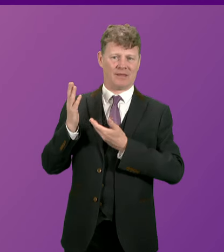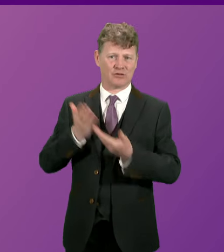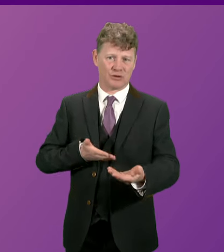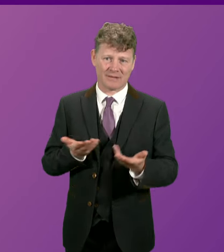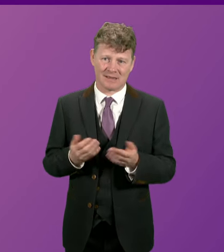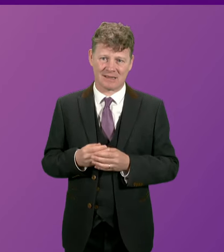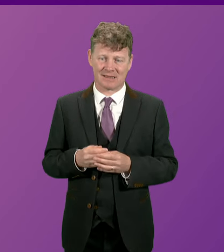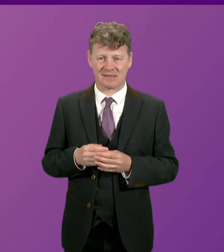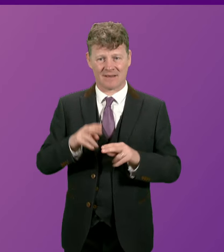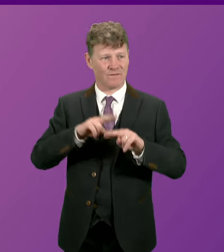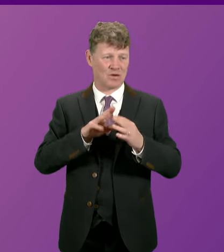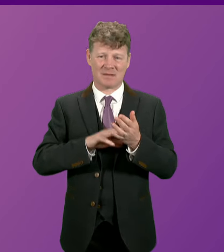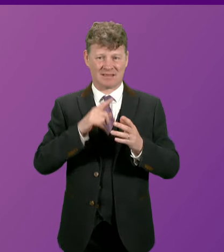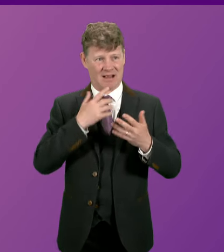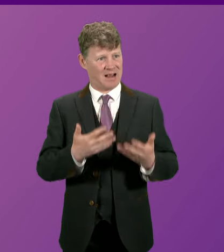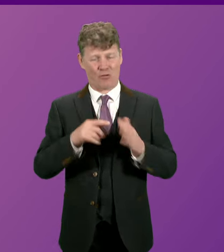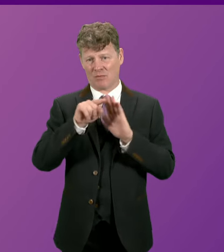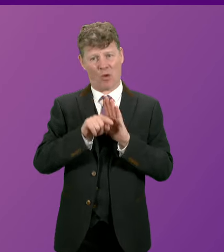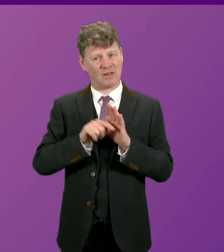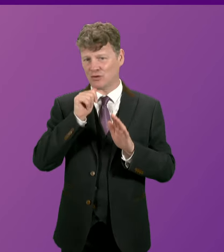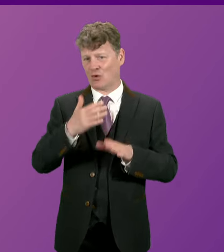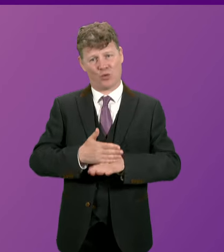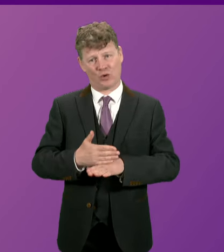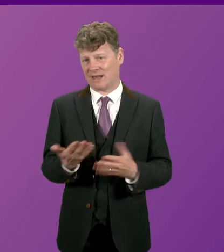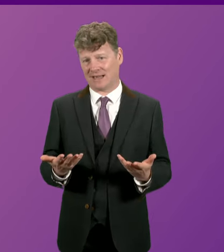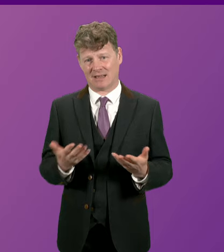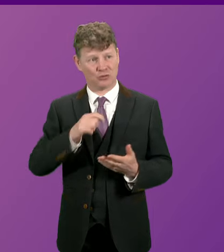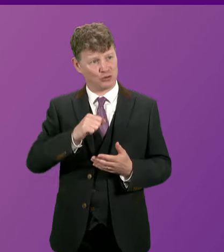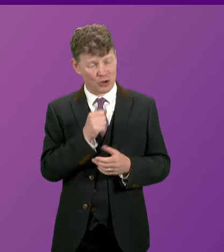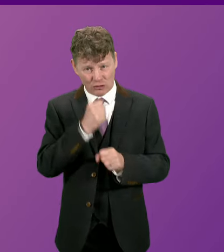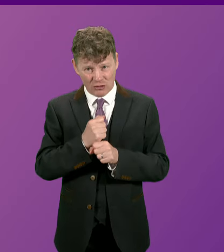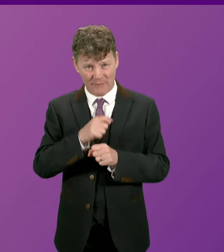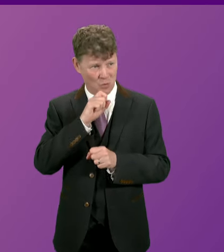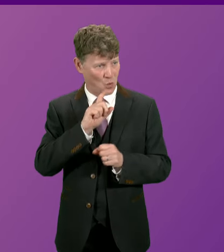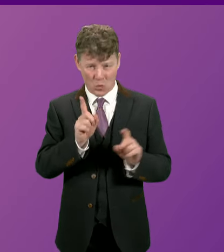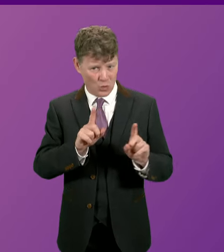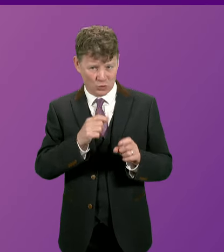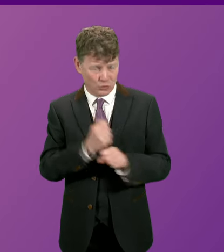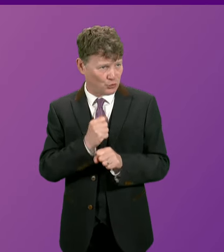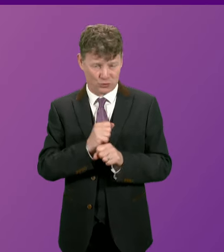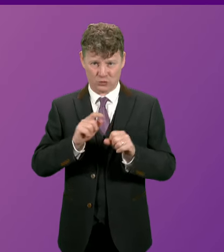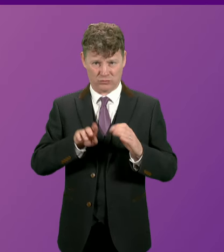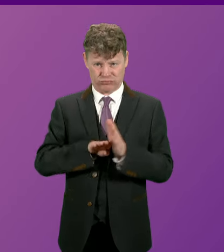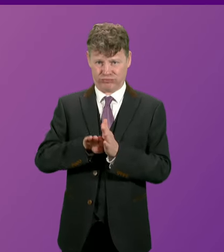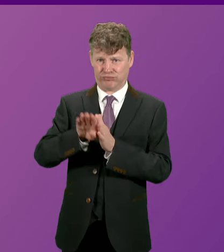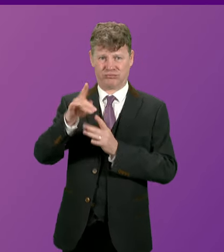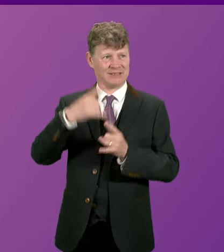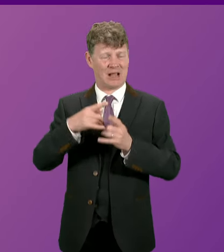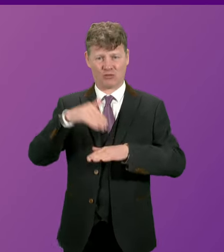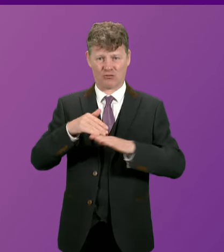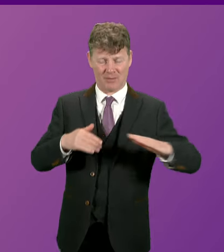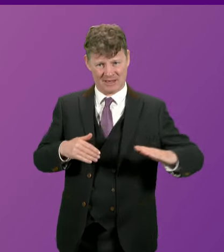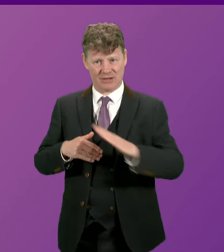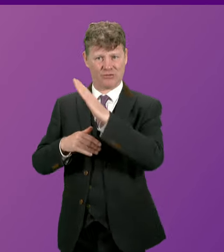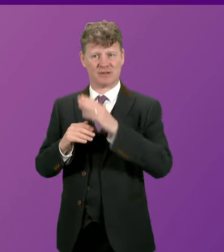minister it's obvious that current policy is not working so what will the scottish government do to halt this alarming increase in sexual crime first